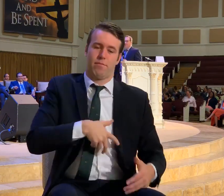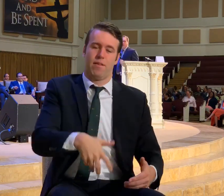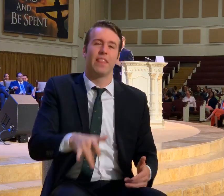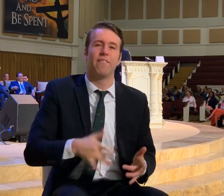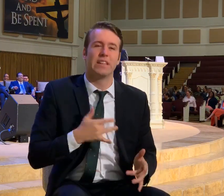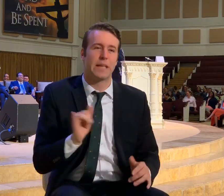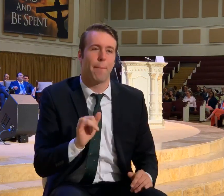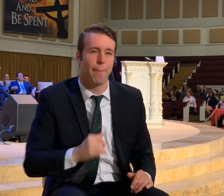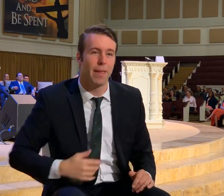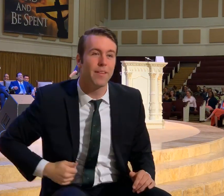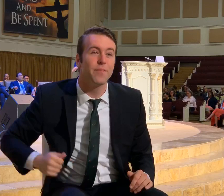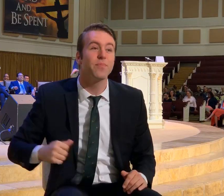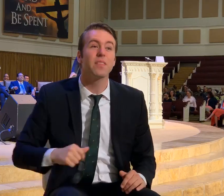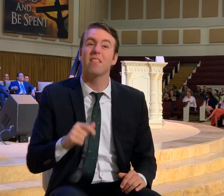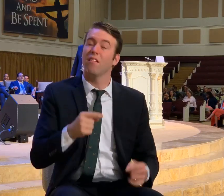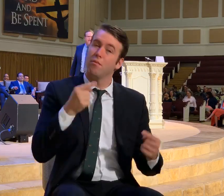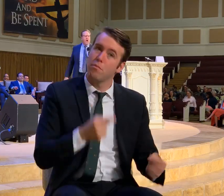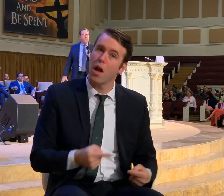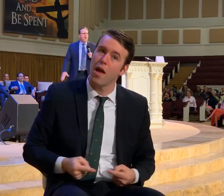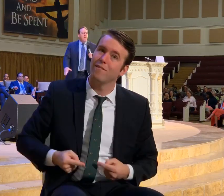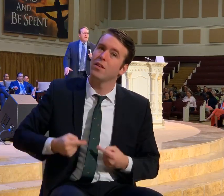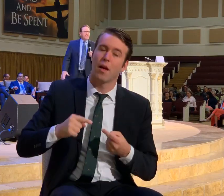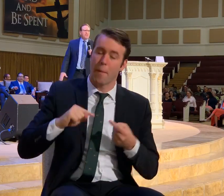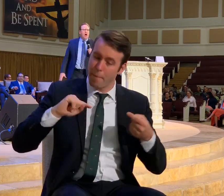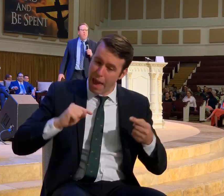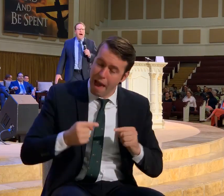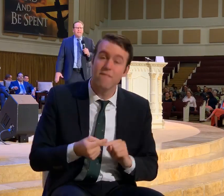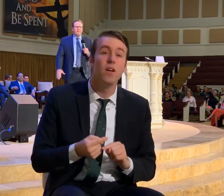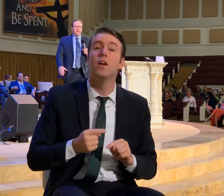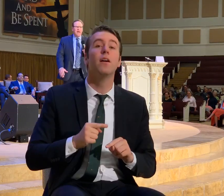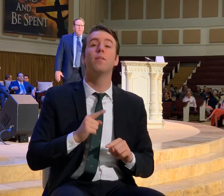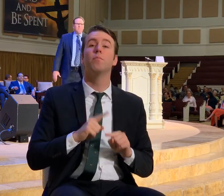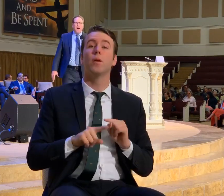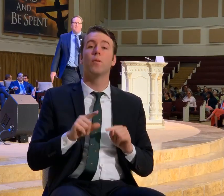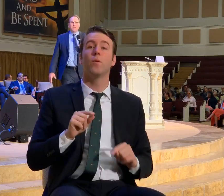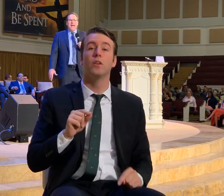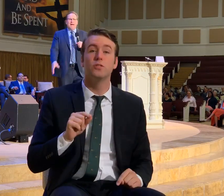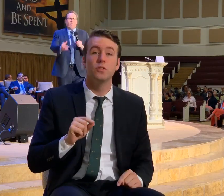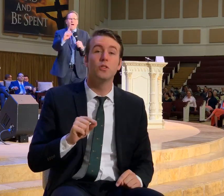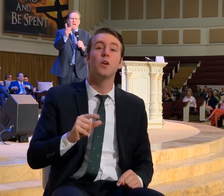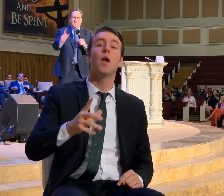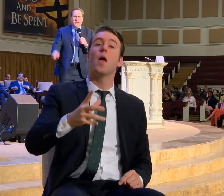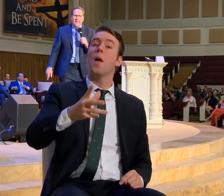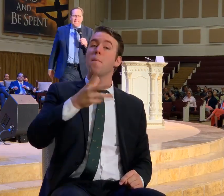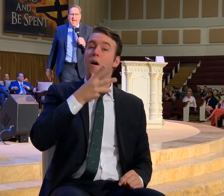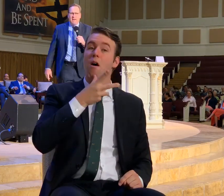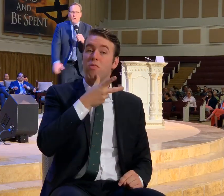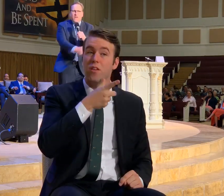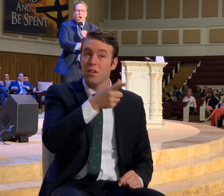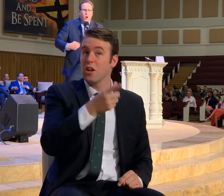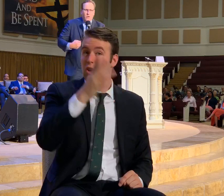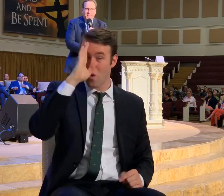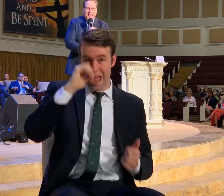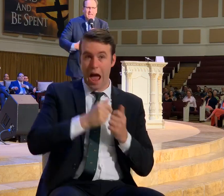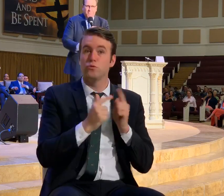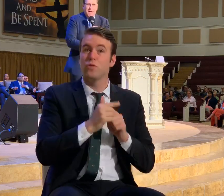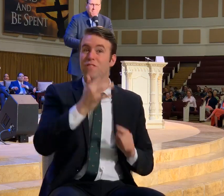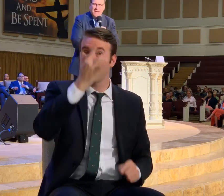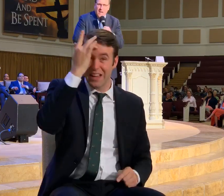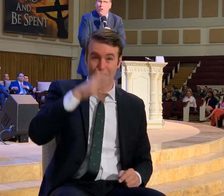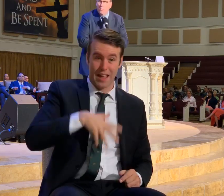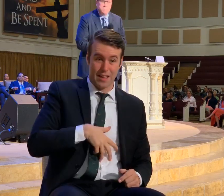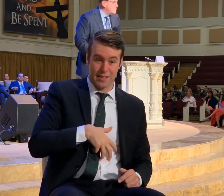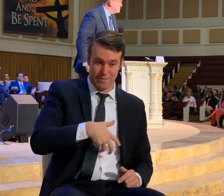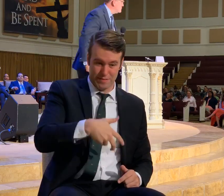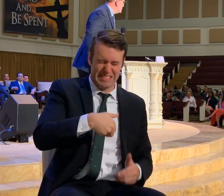It's got to be the most painful thing on planet earth. But you know what. Mothers have a way of forgetting that. When they're holding that little